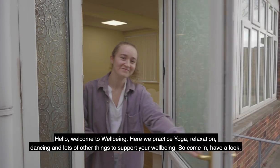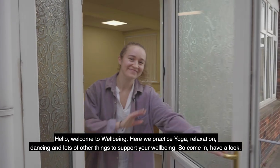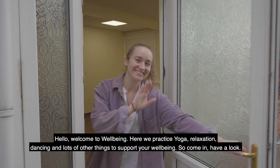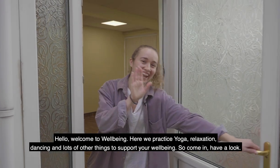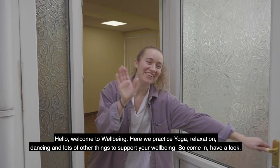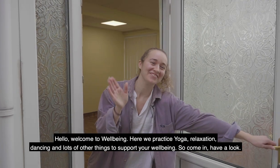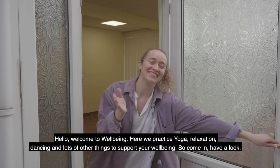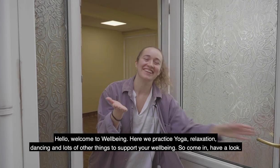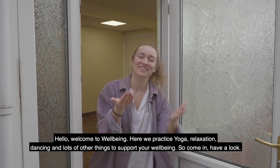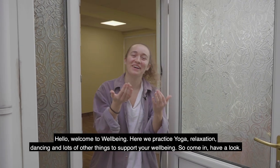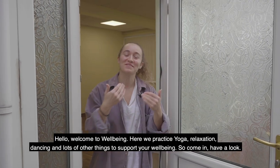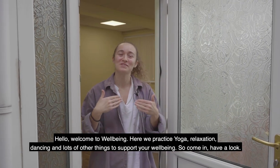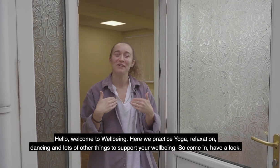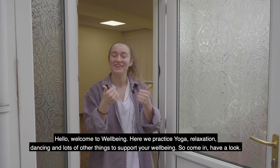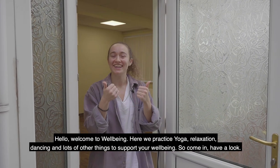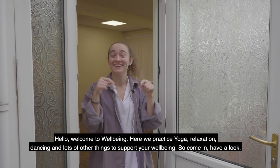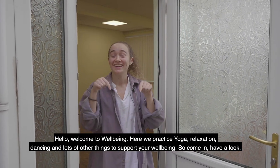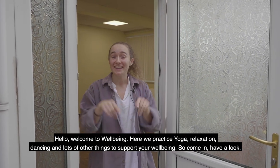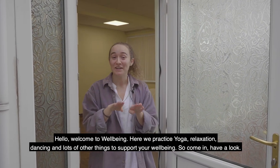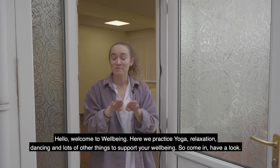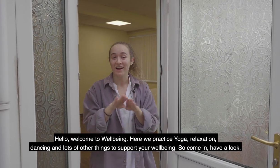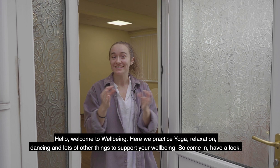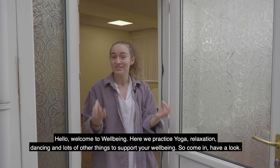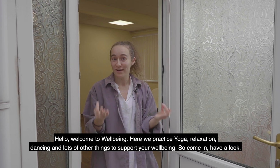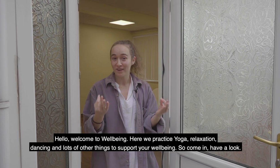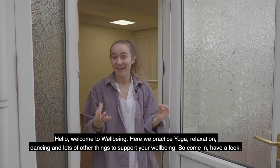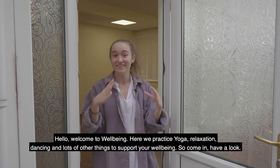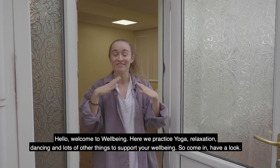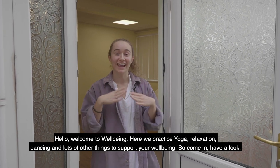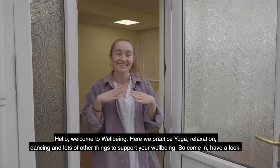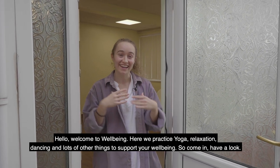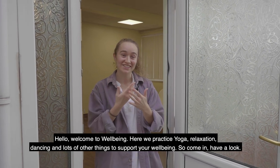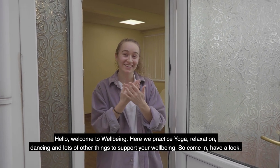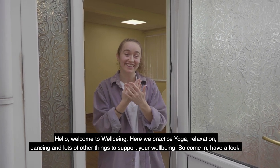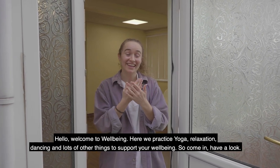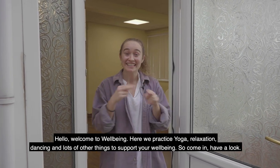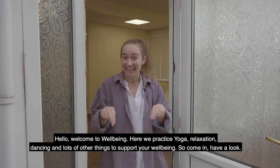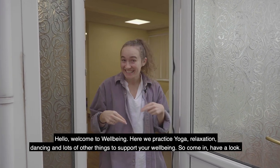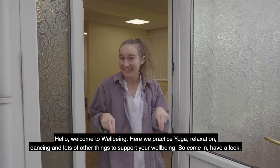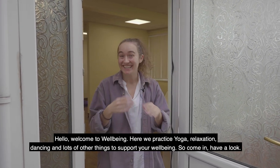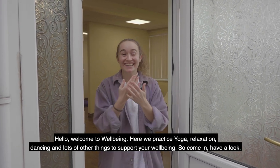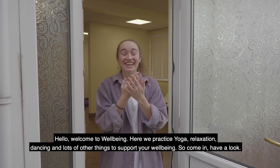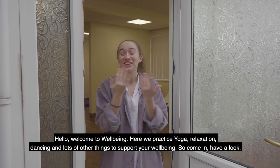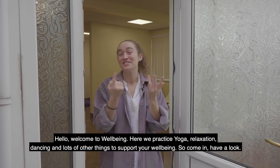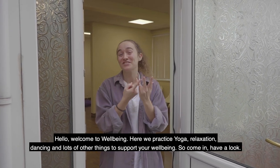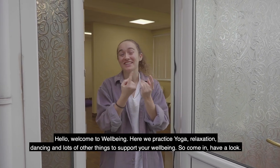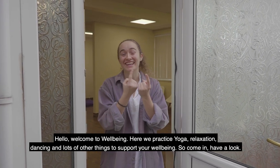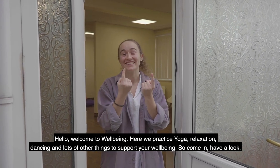Hello. Welcome to Wellbeing. Here we practice yoga, relaxation, dancing and lots of other things